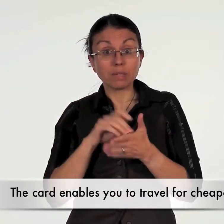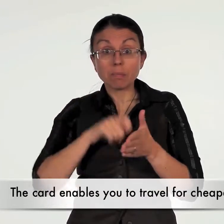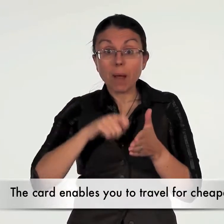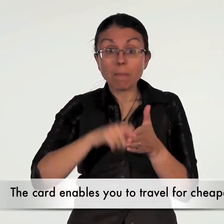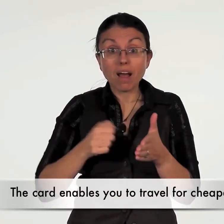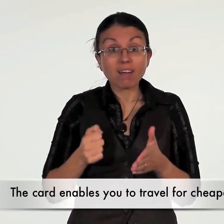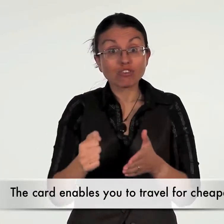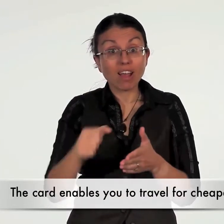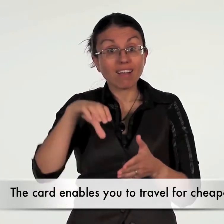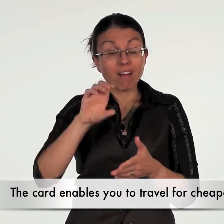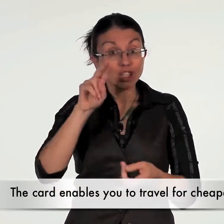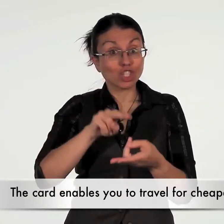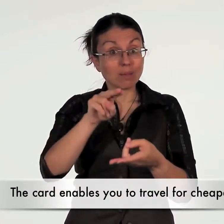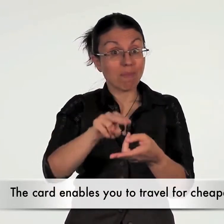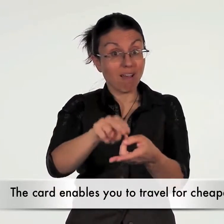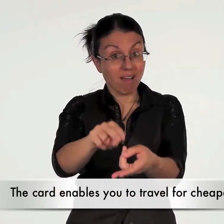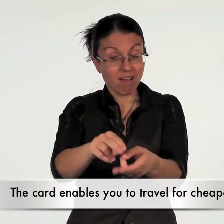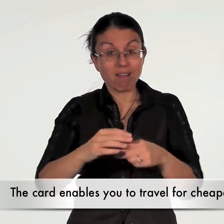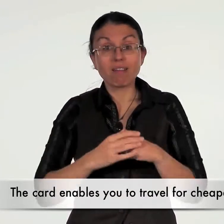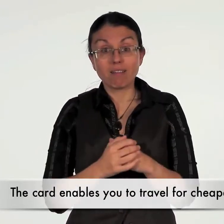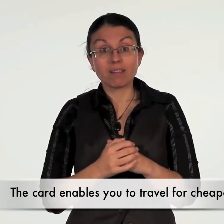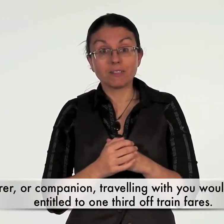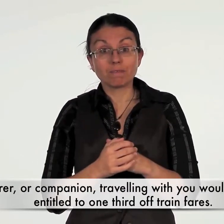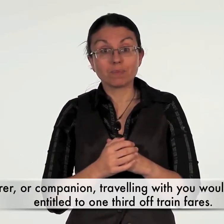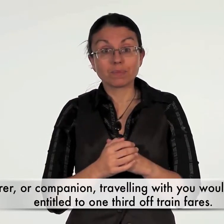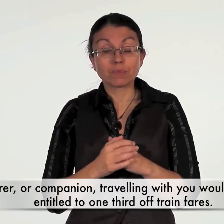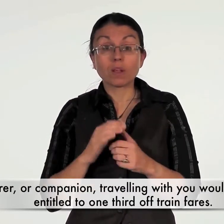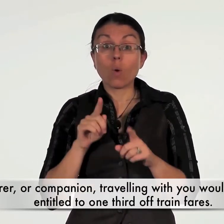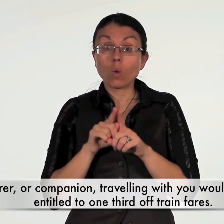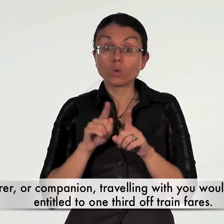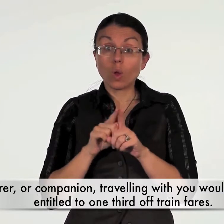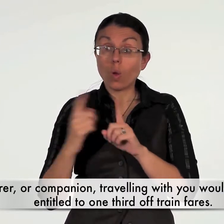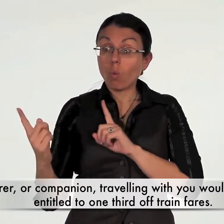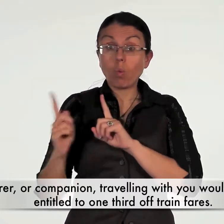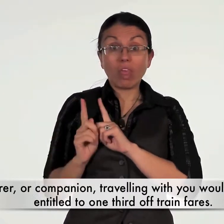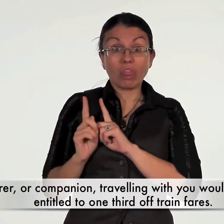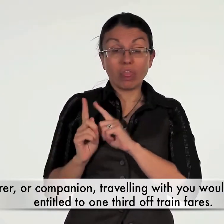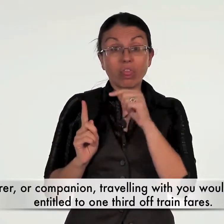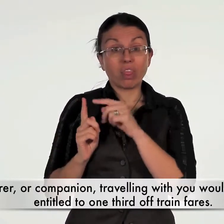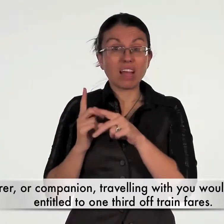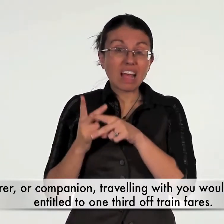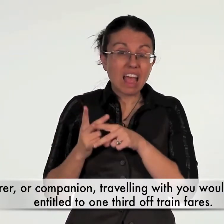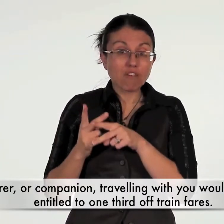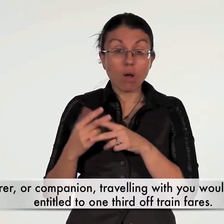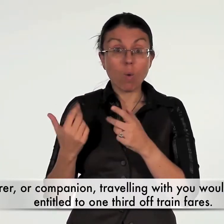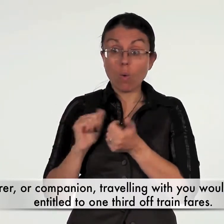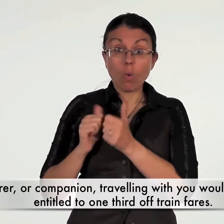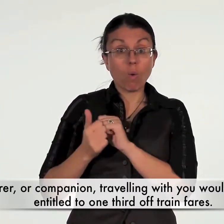discount of your travel the card enables you to travel for cheaper a carer or companion travelling with